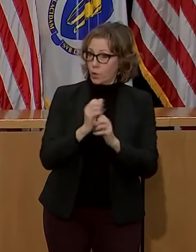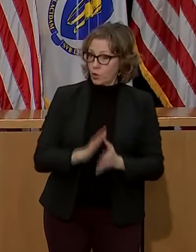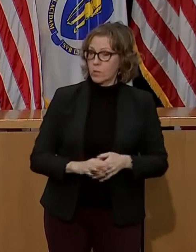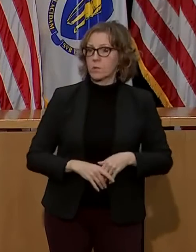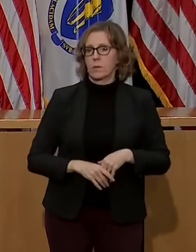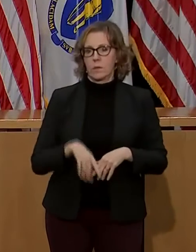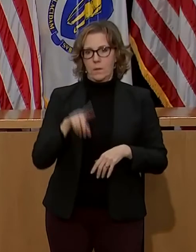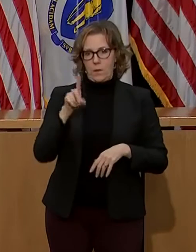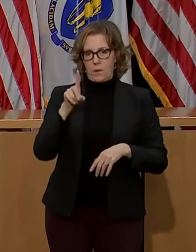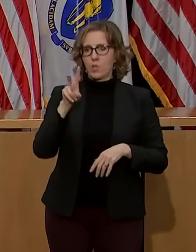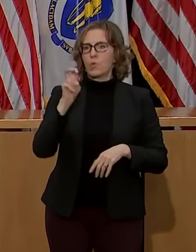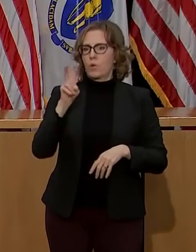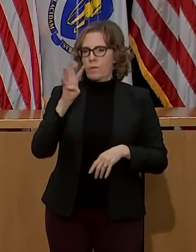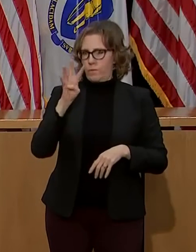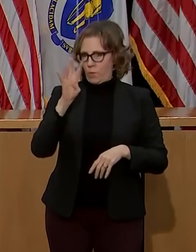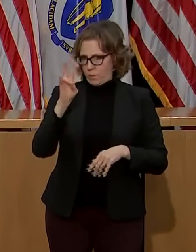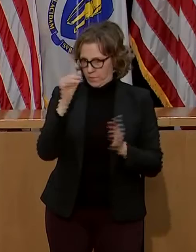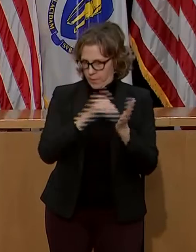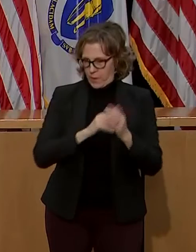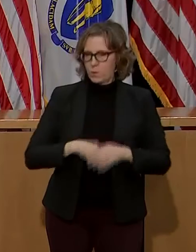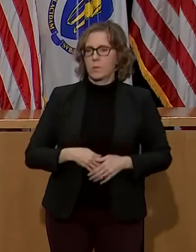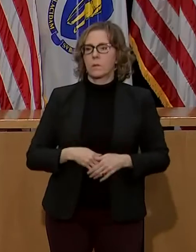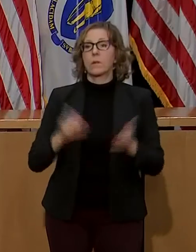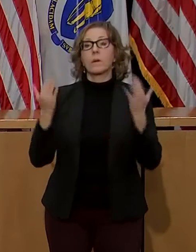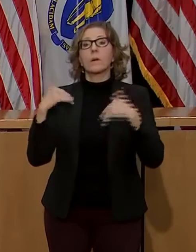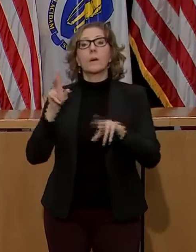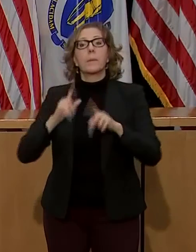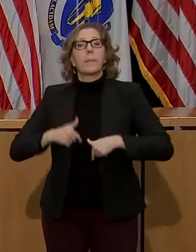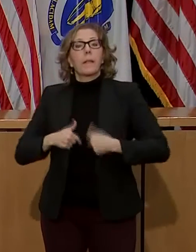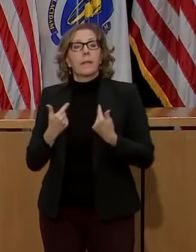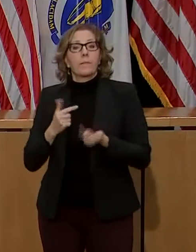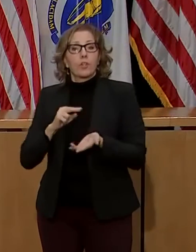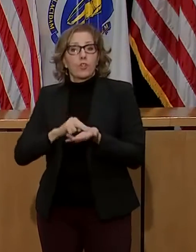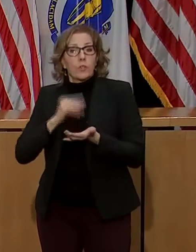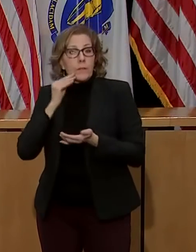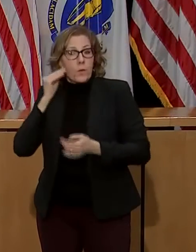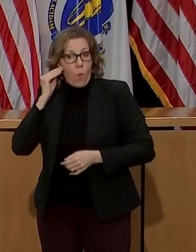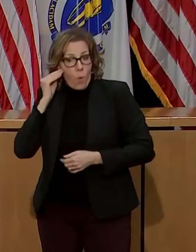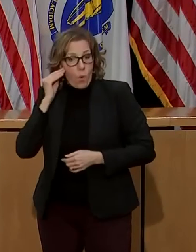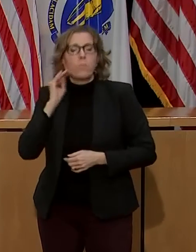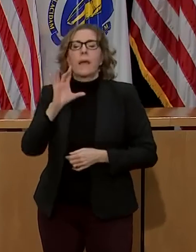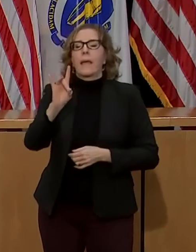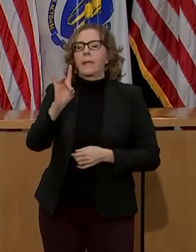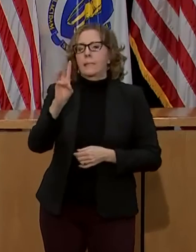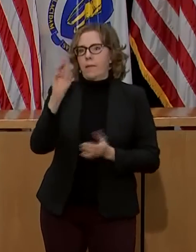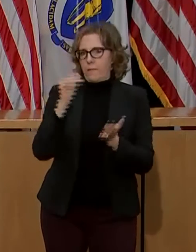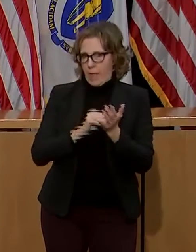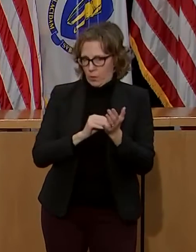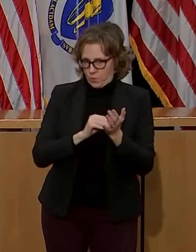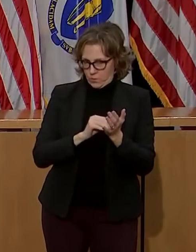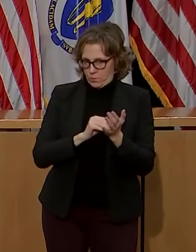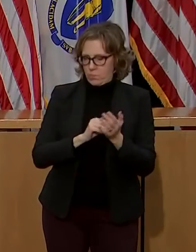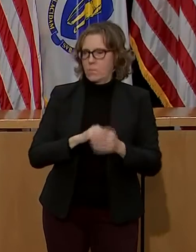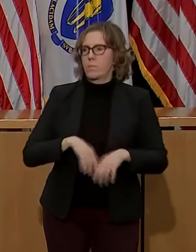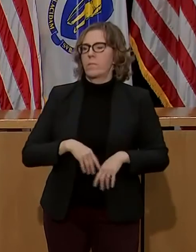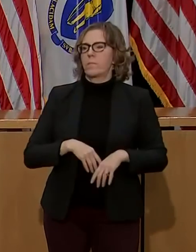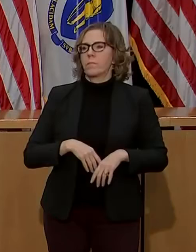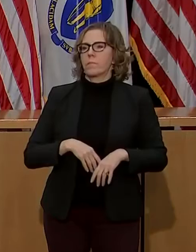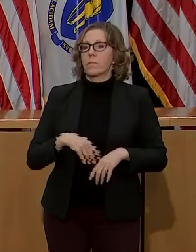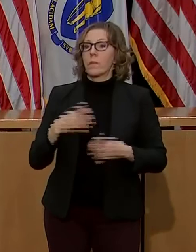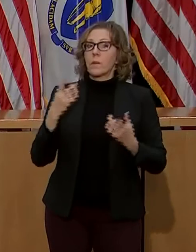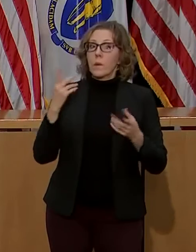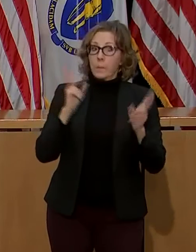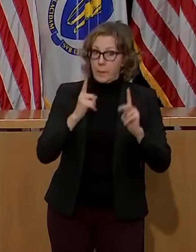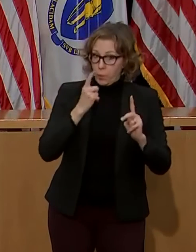,000 doses have been administered in long-term care facilities through the Federal Pharmacy Partnership Program. Over 23,000 doses